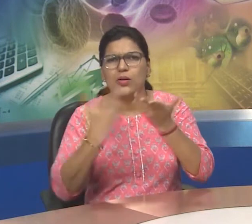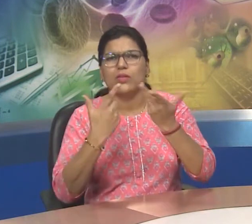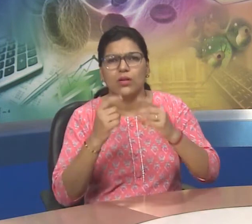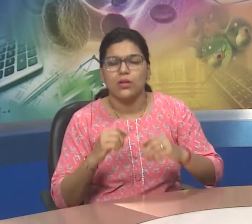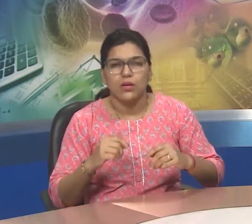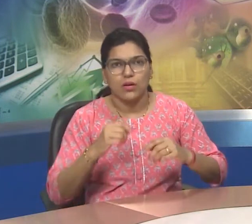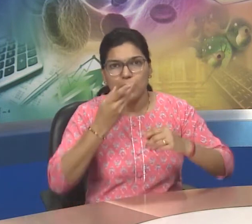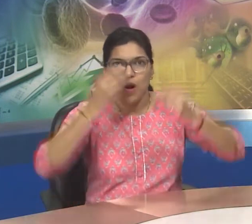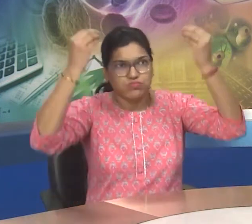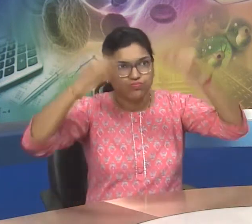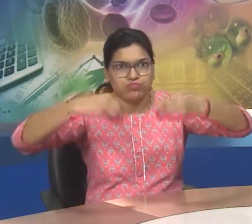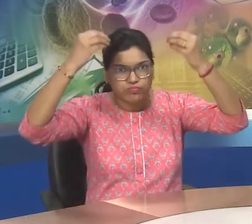Water vapour.